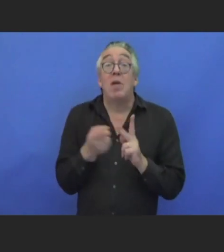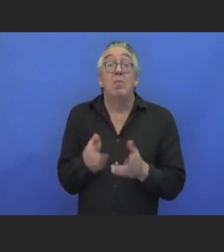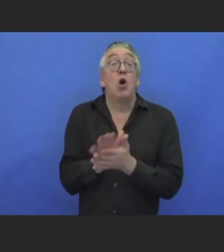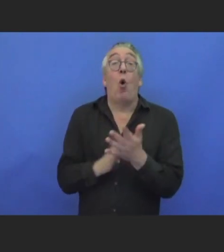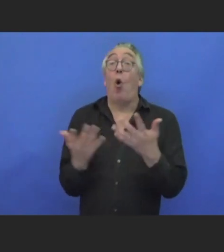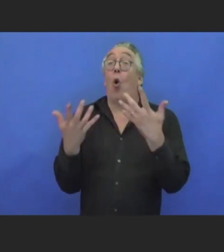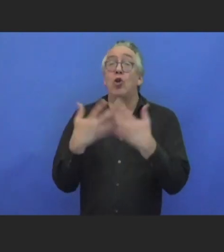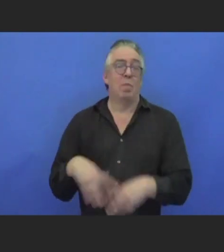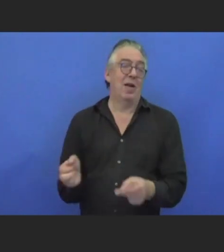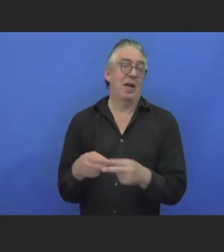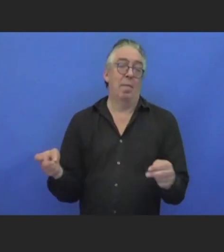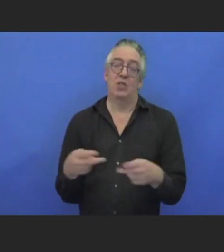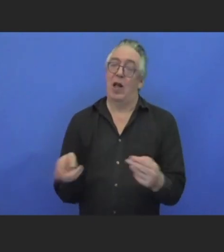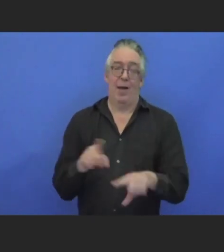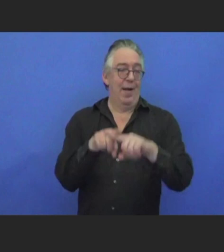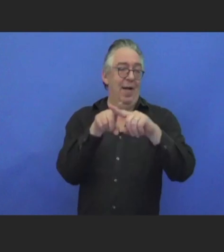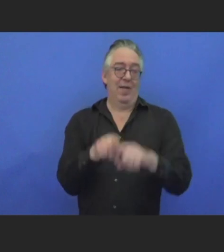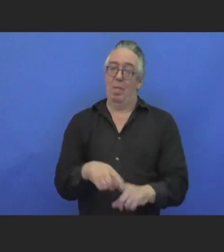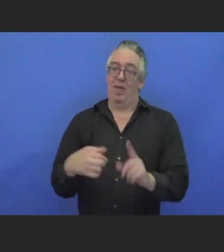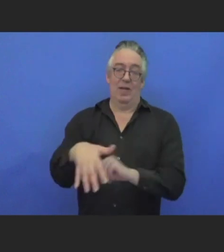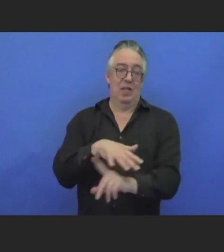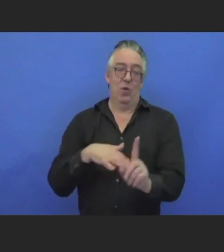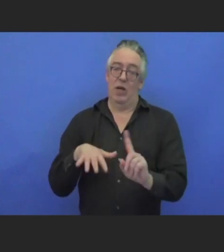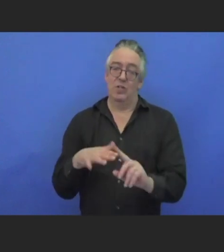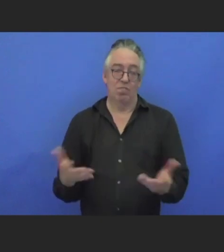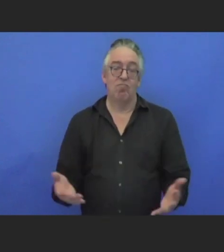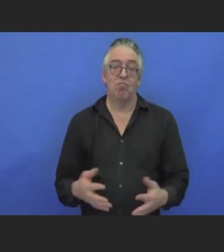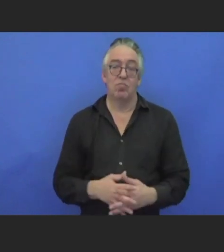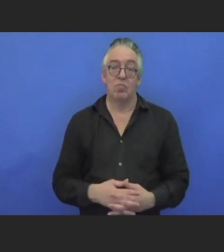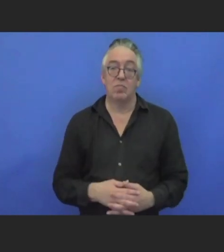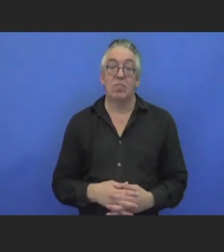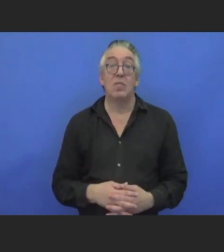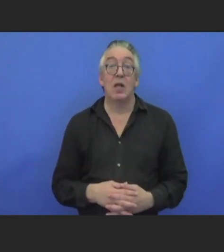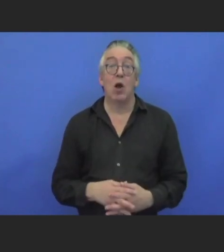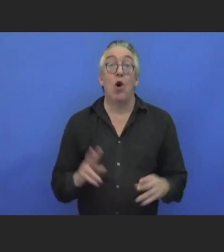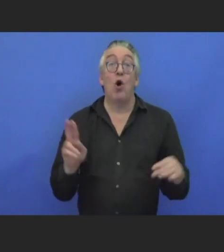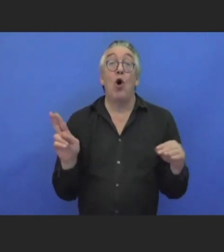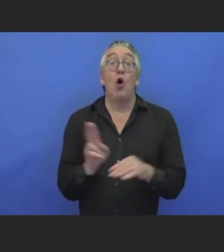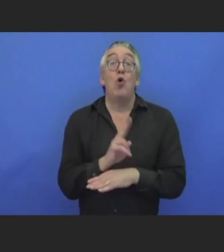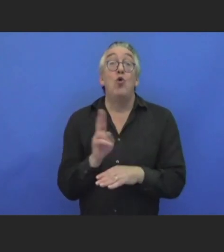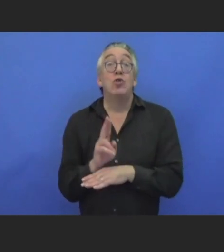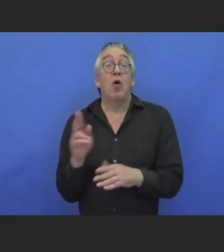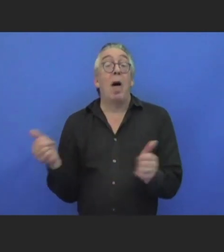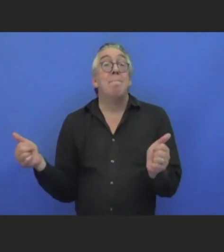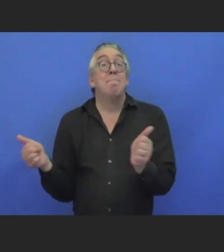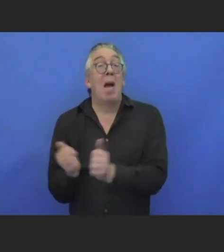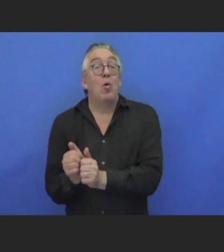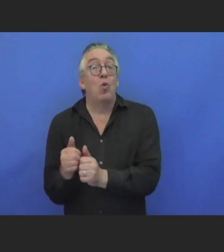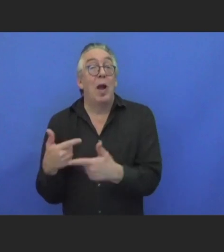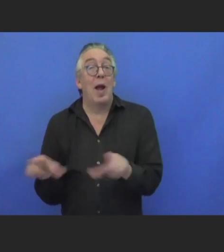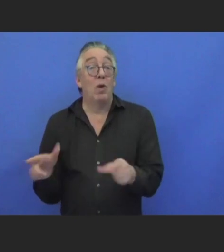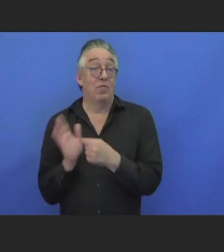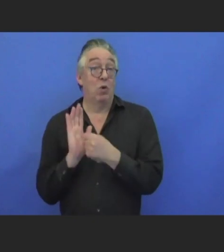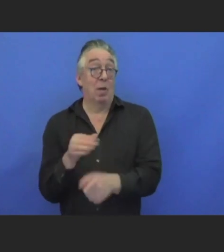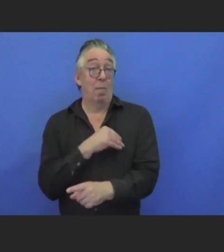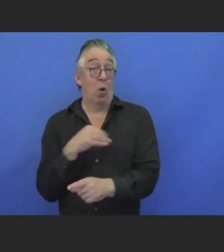on whatever situation people use. Users of minority languages, such as Polish language, do not get